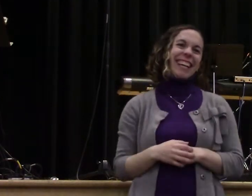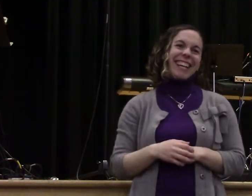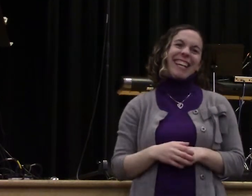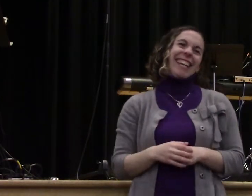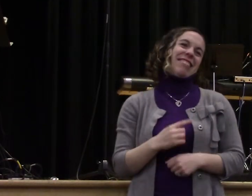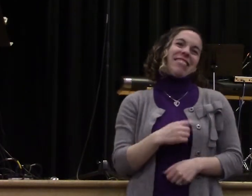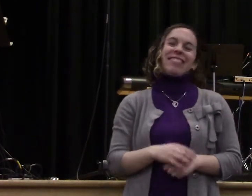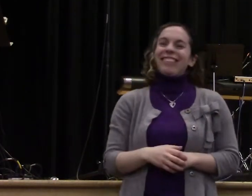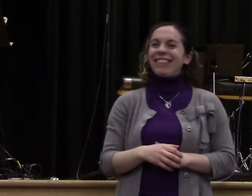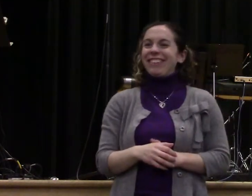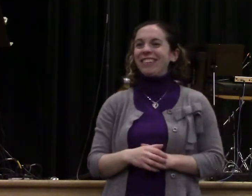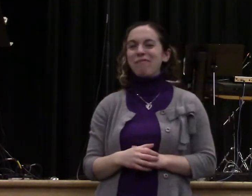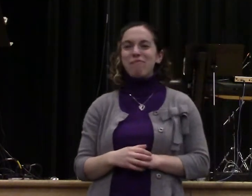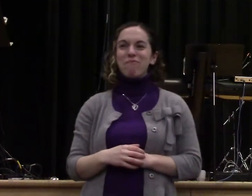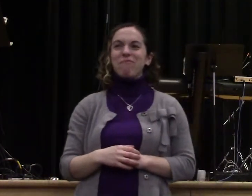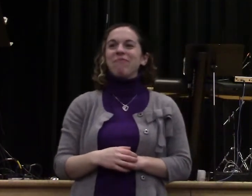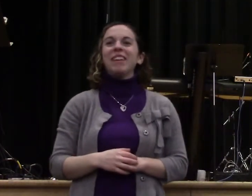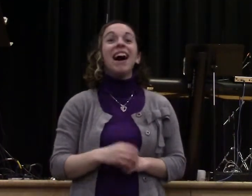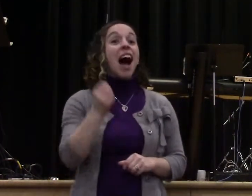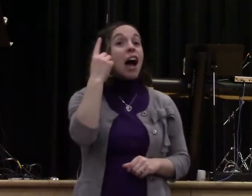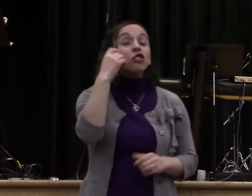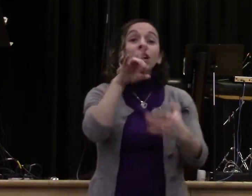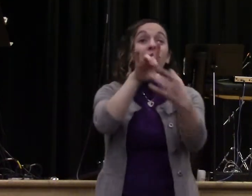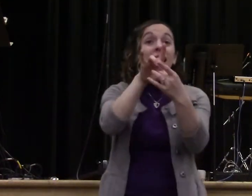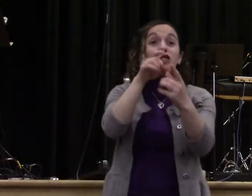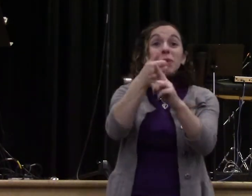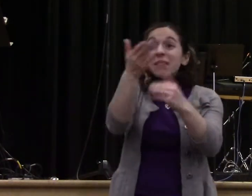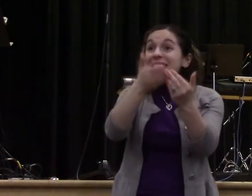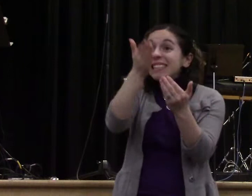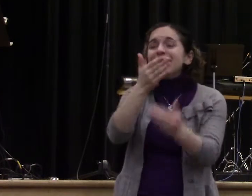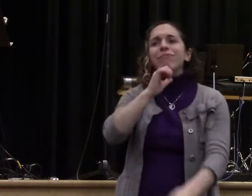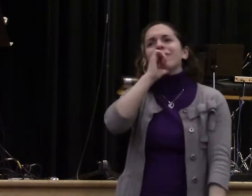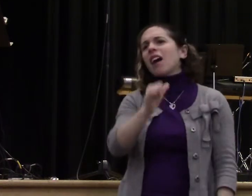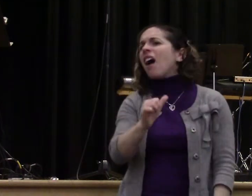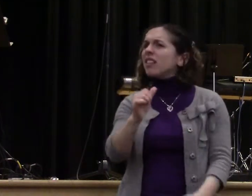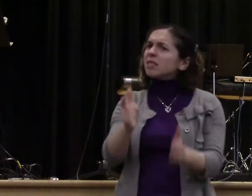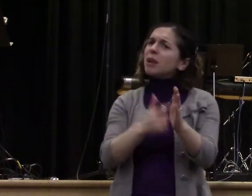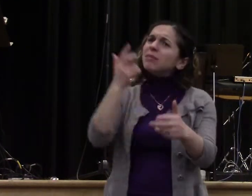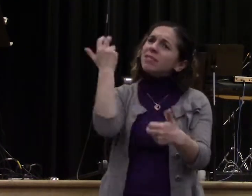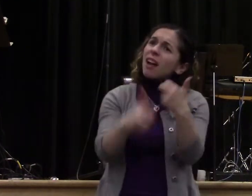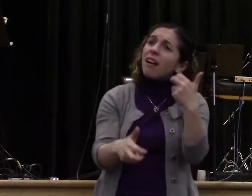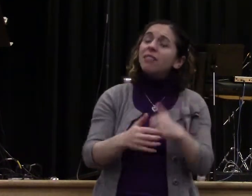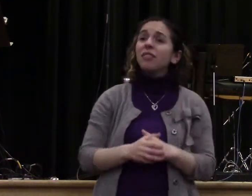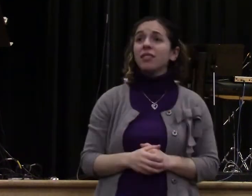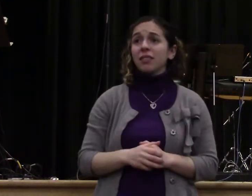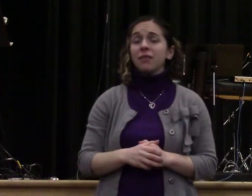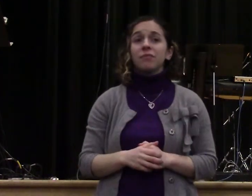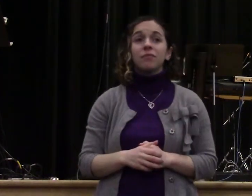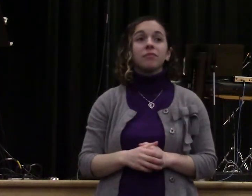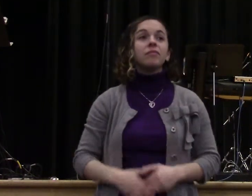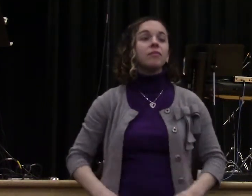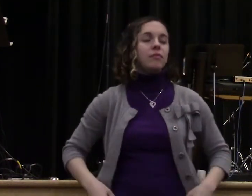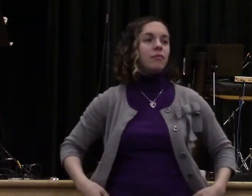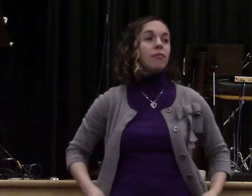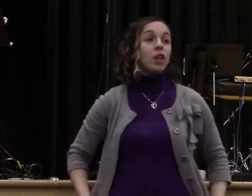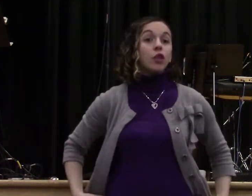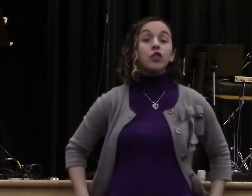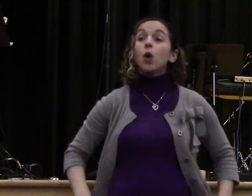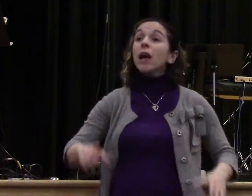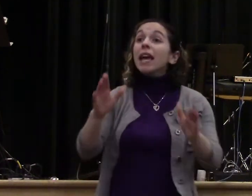Praise God. Relationships are hard and often messy. Think about this. It only took four chapters. Four chapters. Four chapters. And really, if